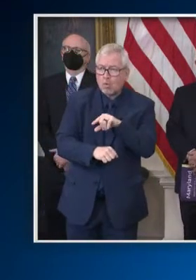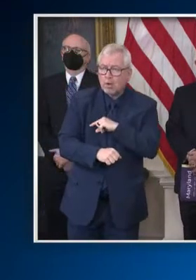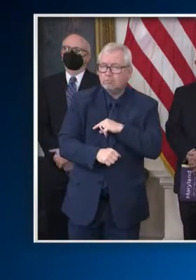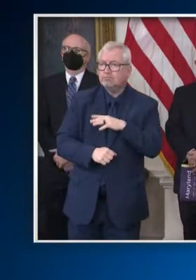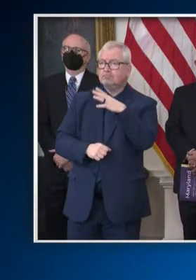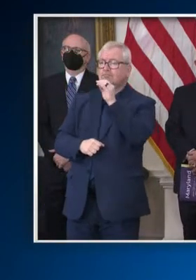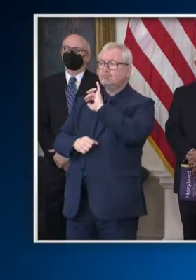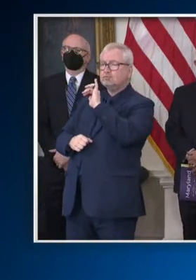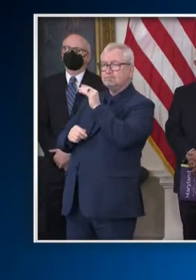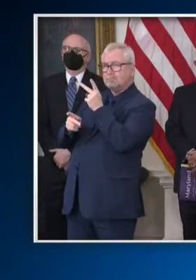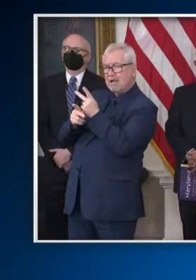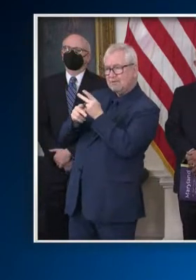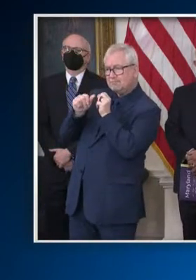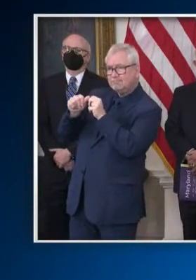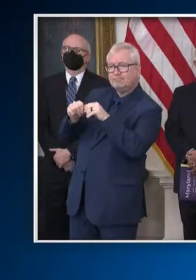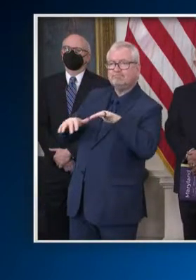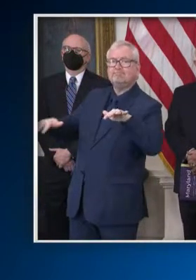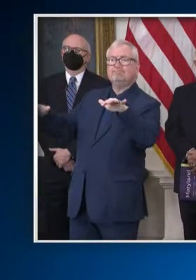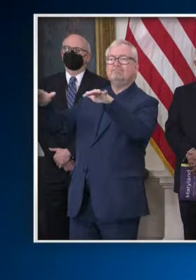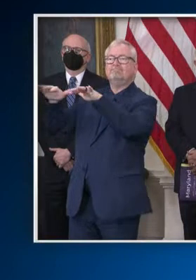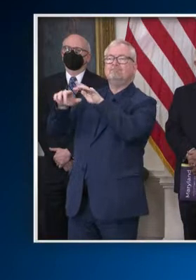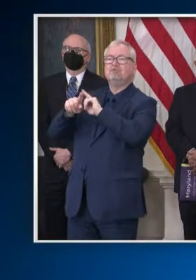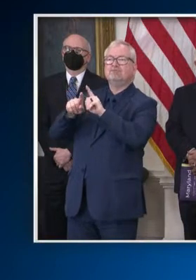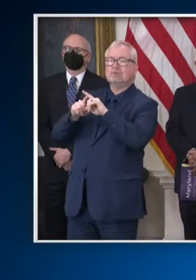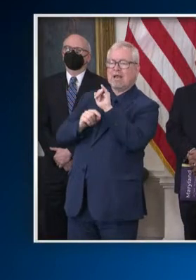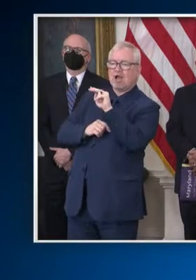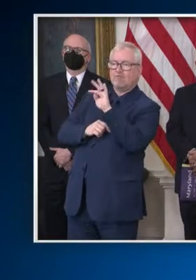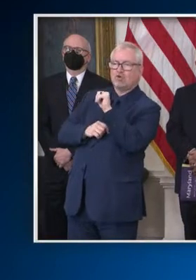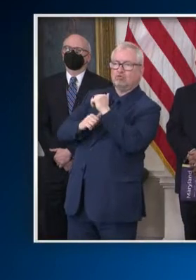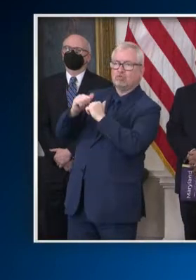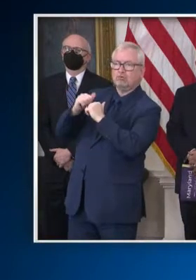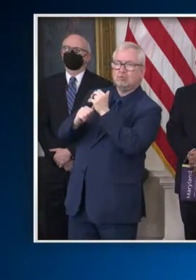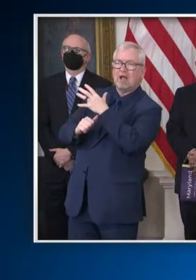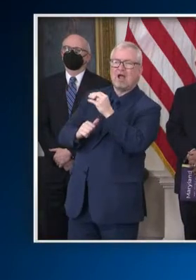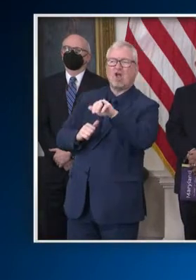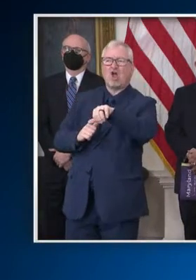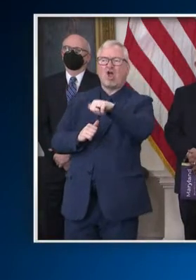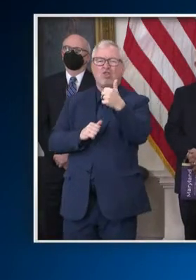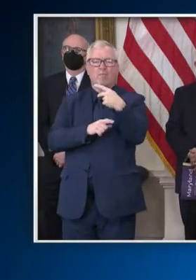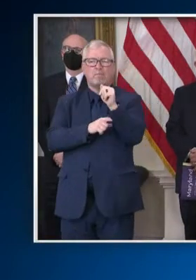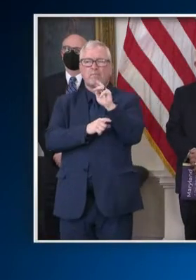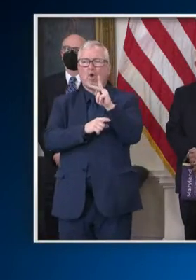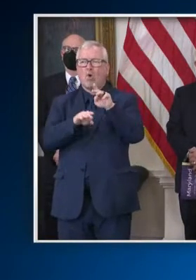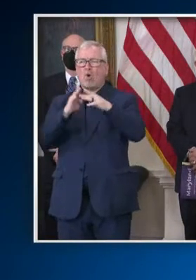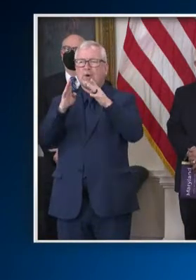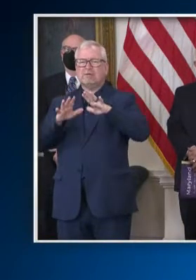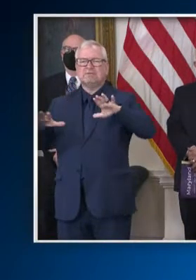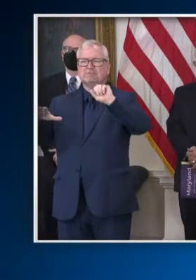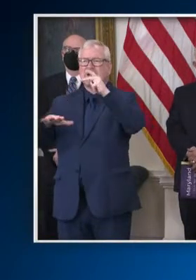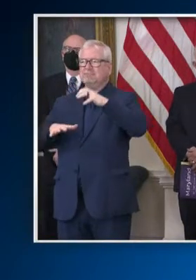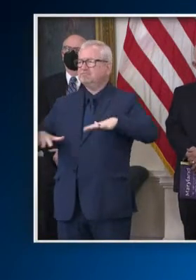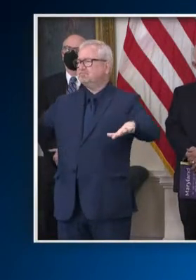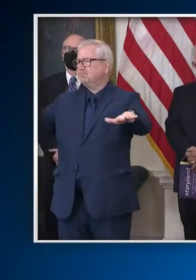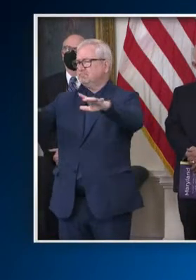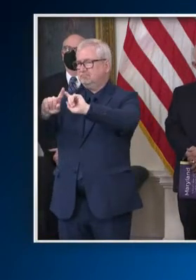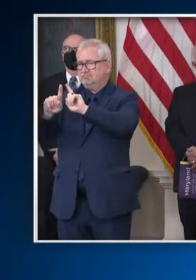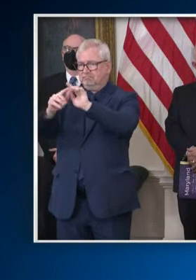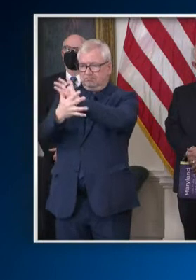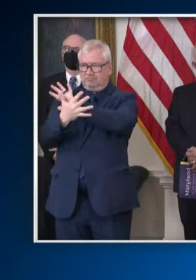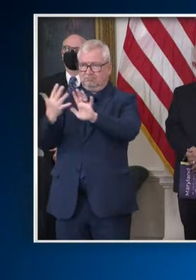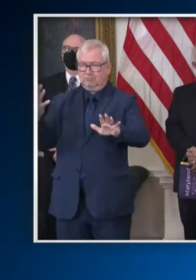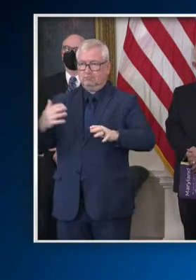and other improvements at Maryland's parks and open spaces. We are committing a record nearly $1 billion